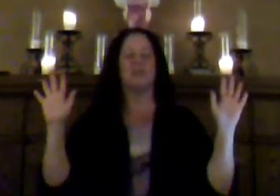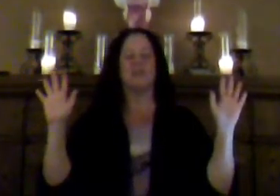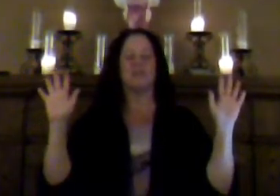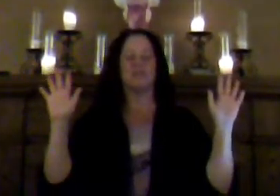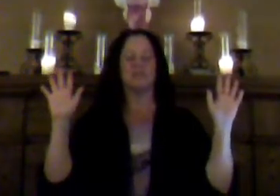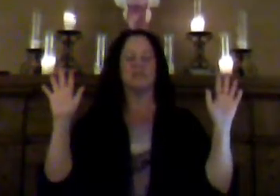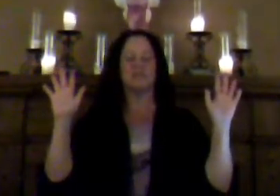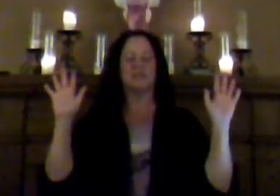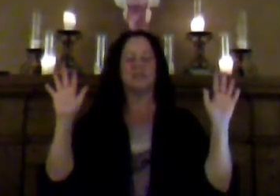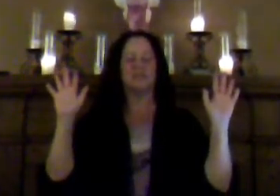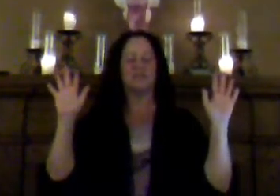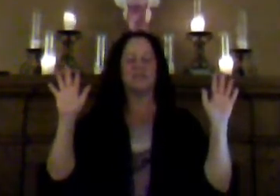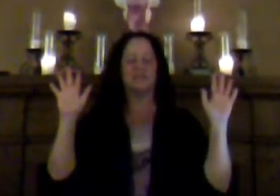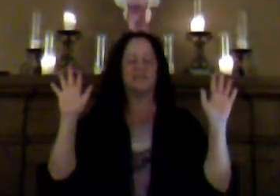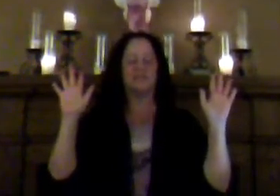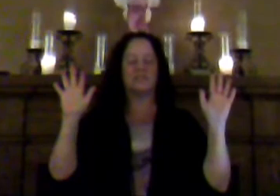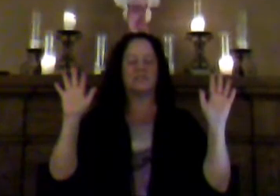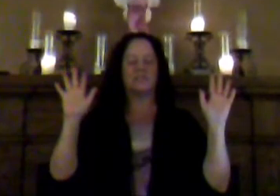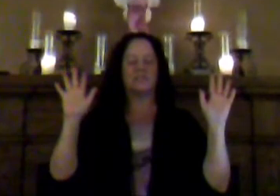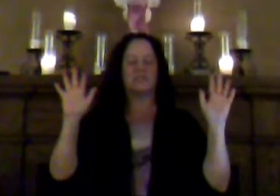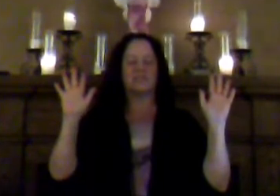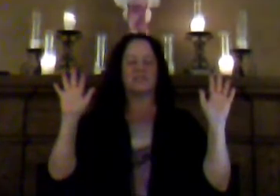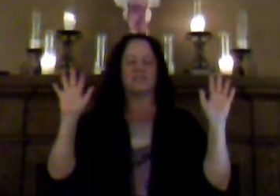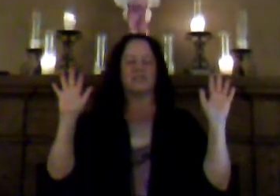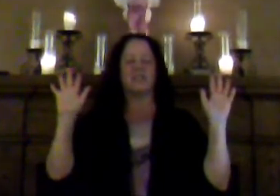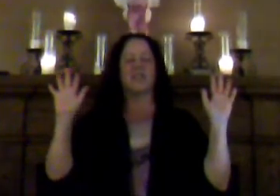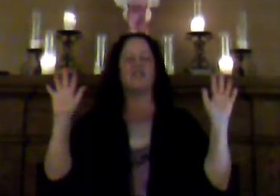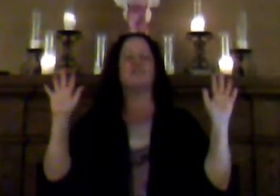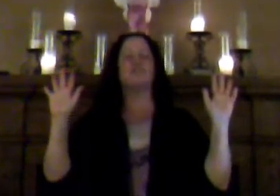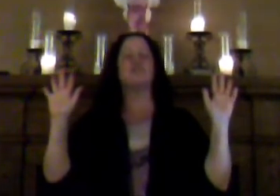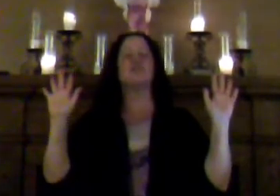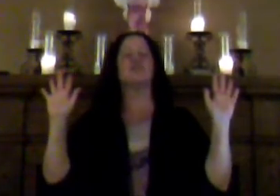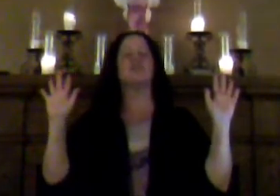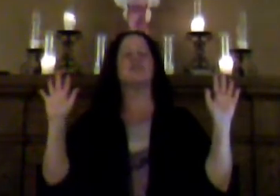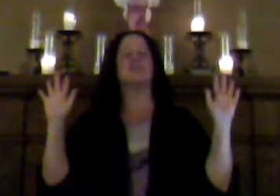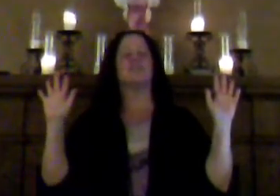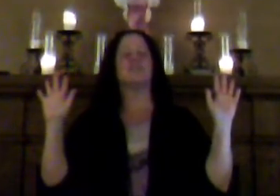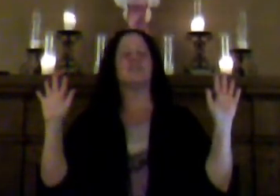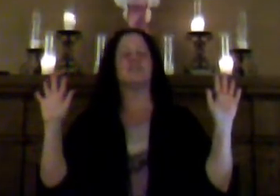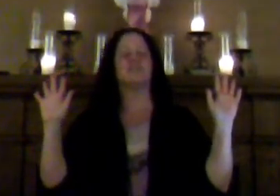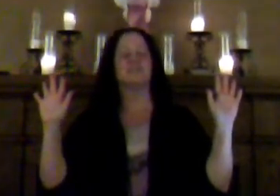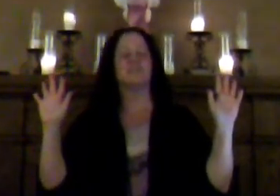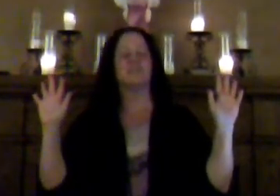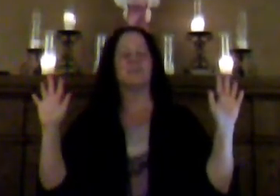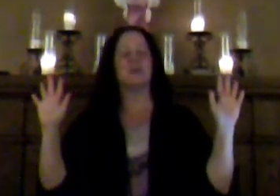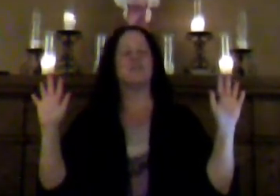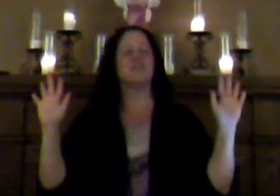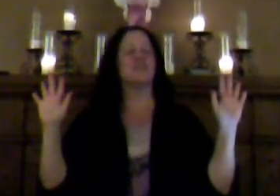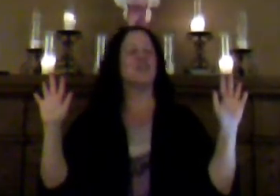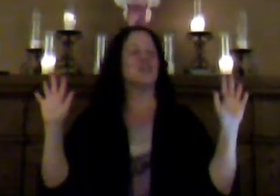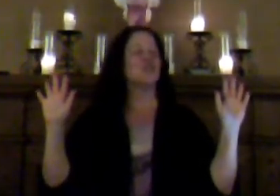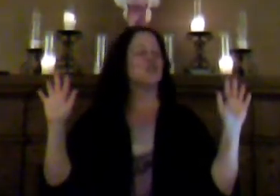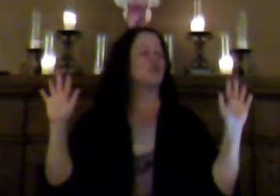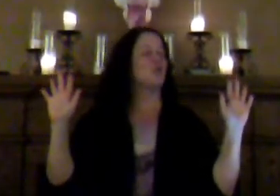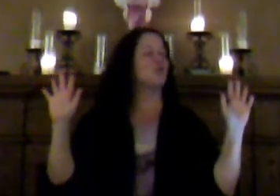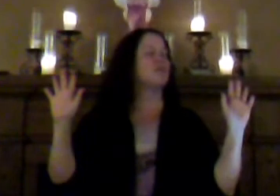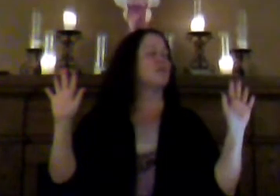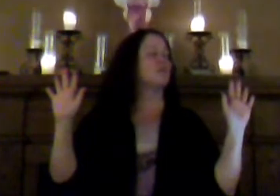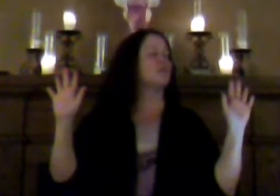and the information given benefits each soul within this